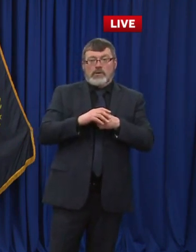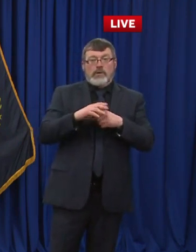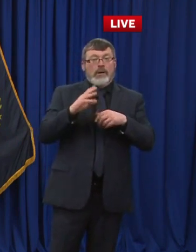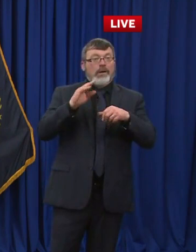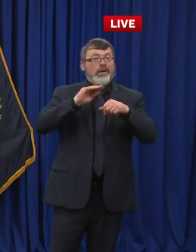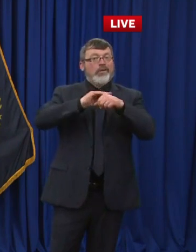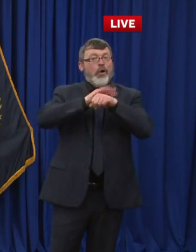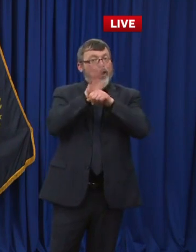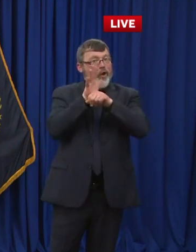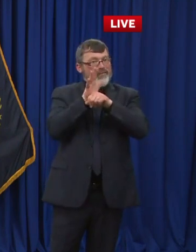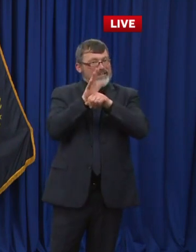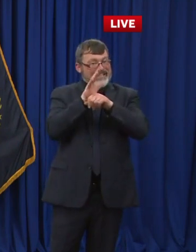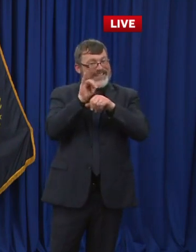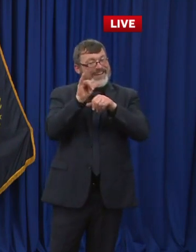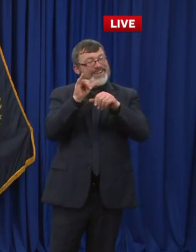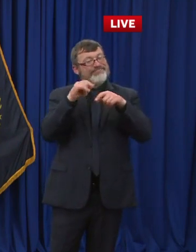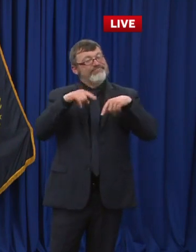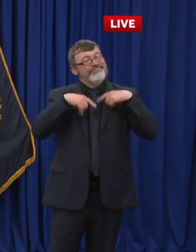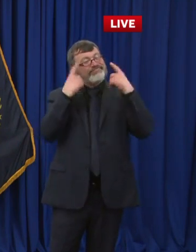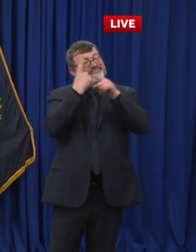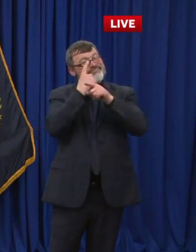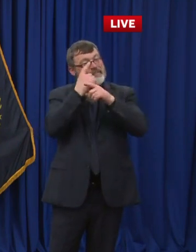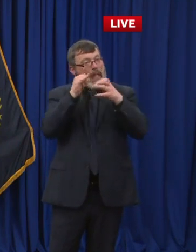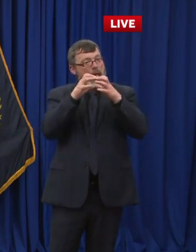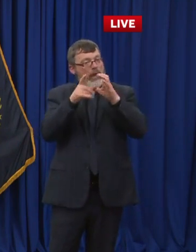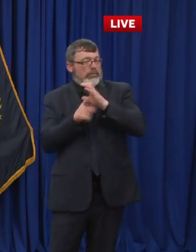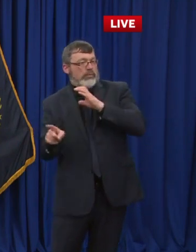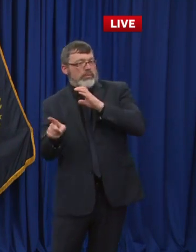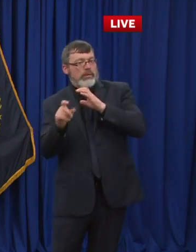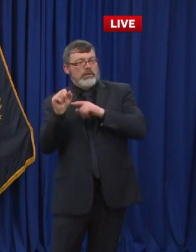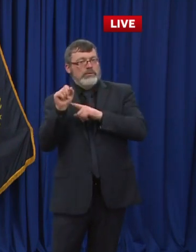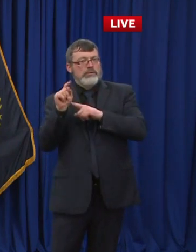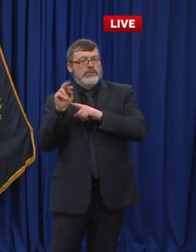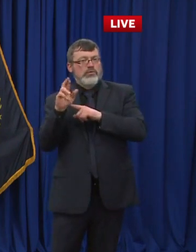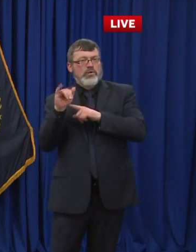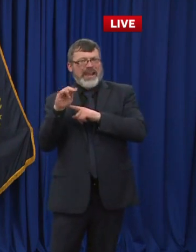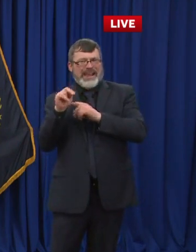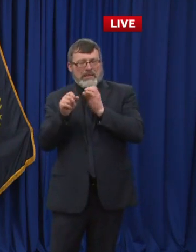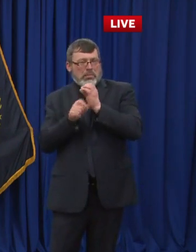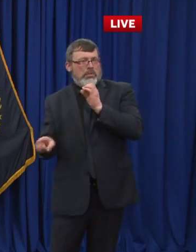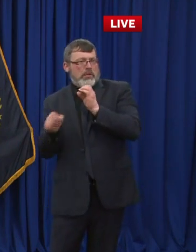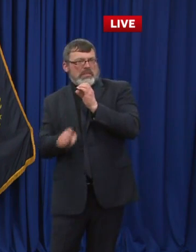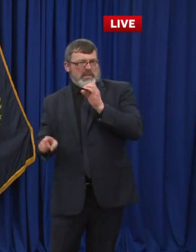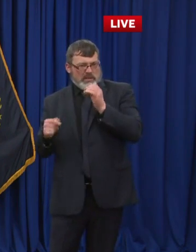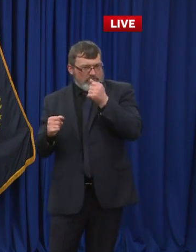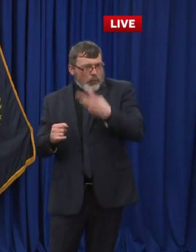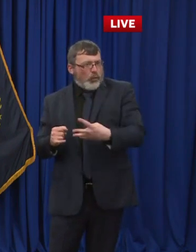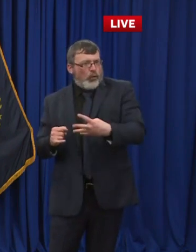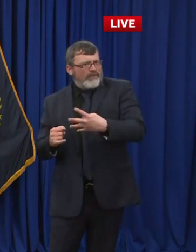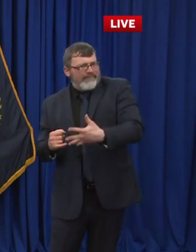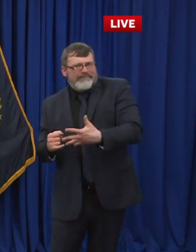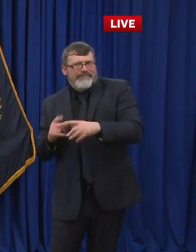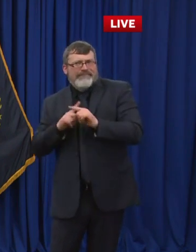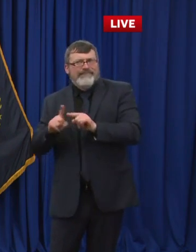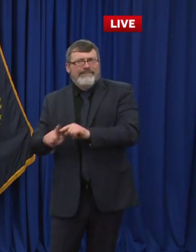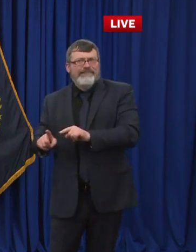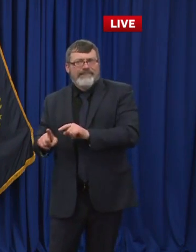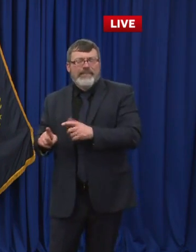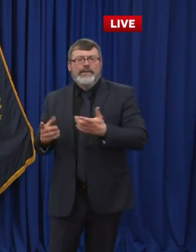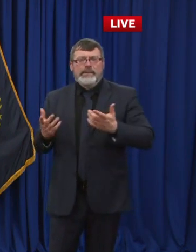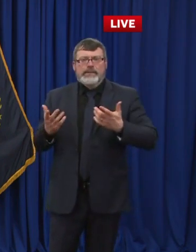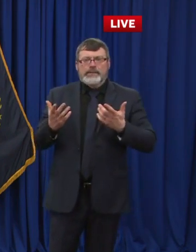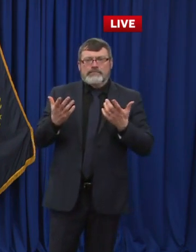no doses in regards to ending up with less severe cases if they do get COVID through one of the variants.